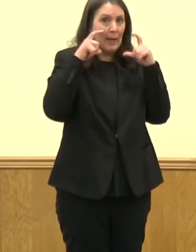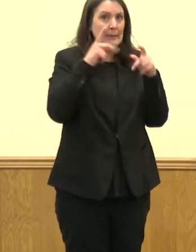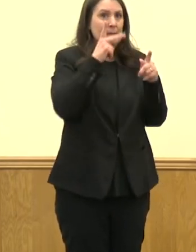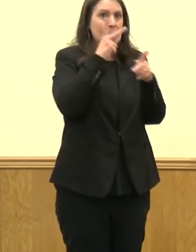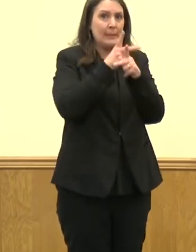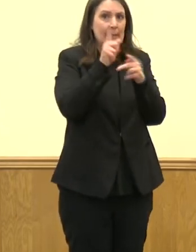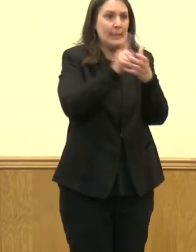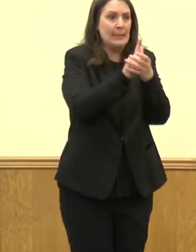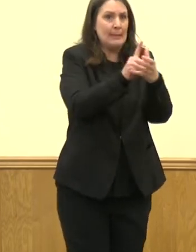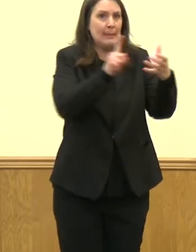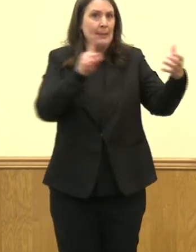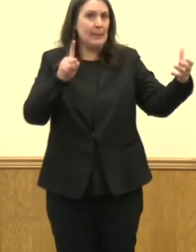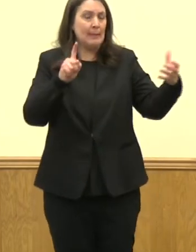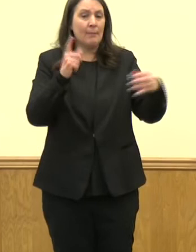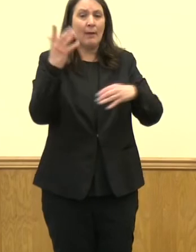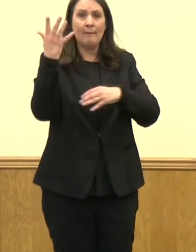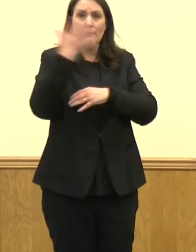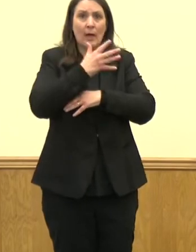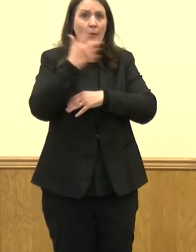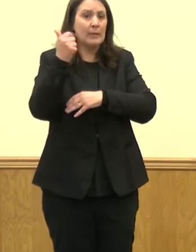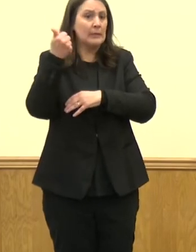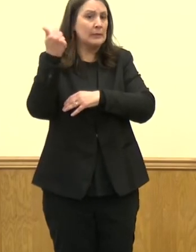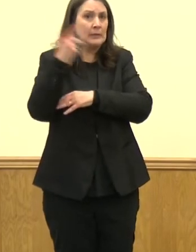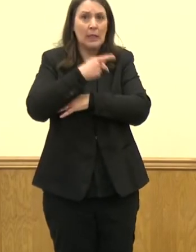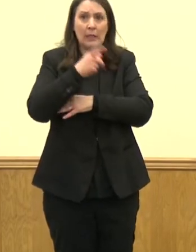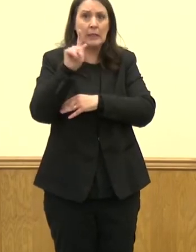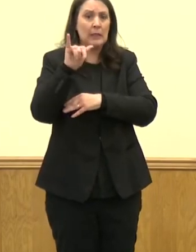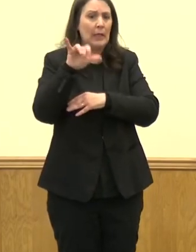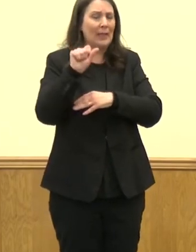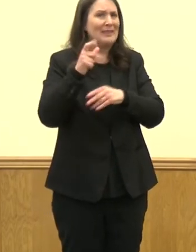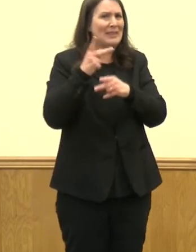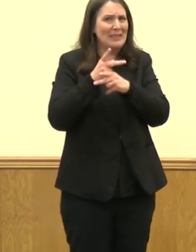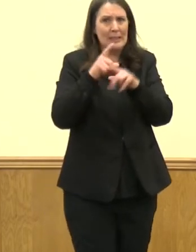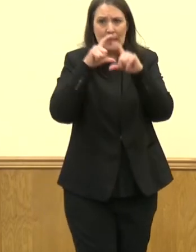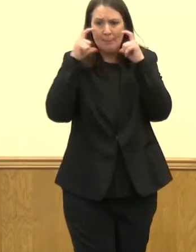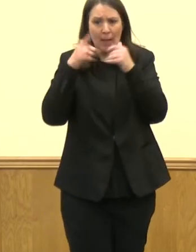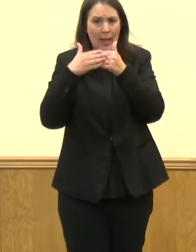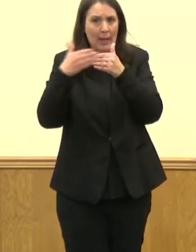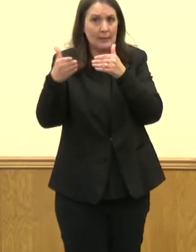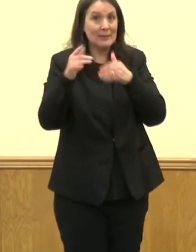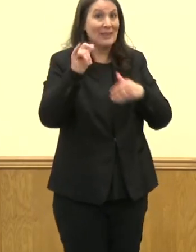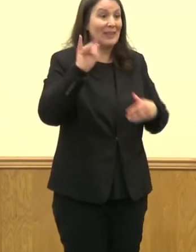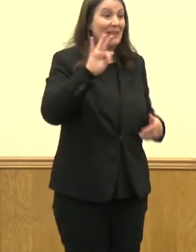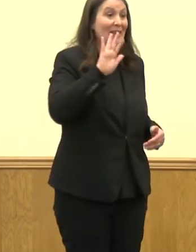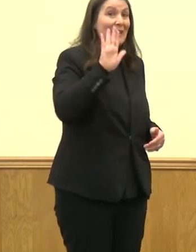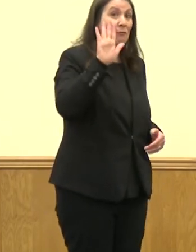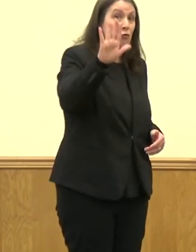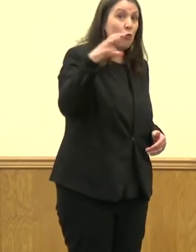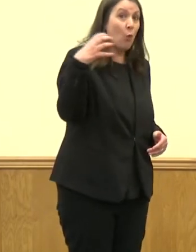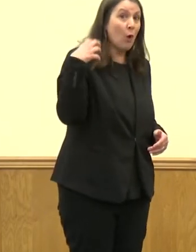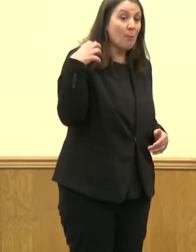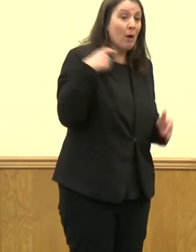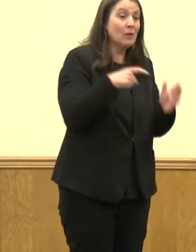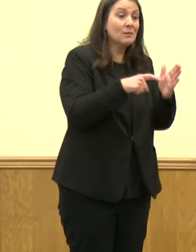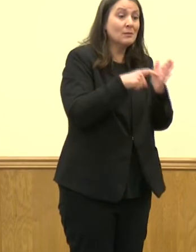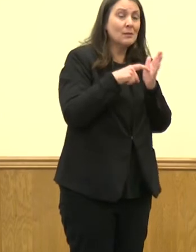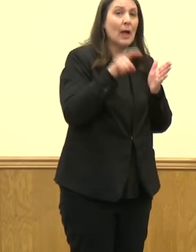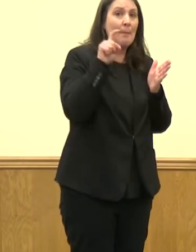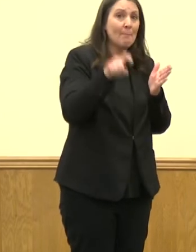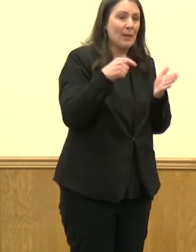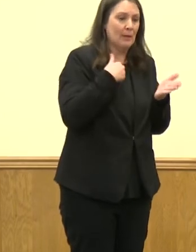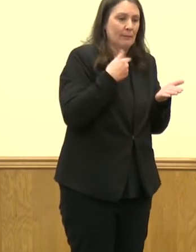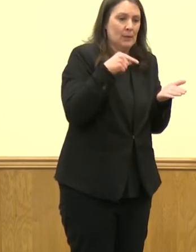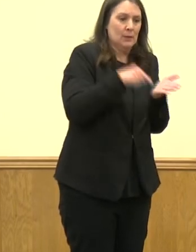for 10 days, whether it's five days, and then mask afterwards. Now, if your employer for some reason needs to have that follow-up PCR